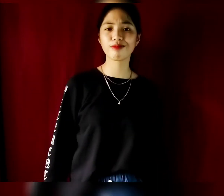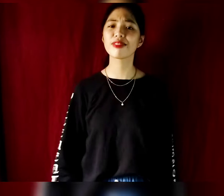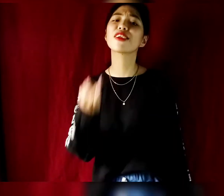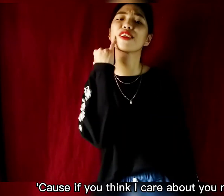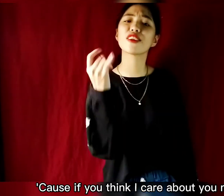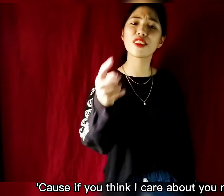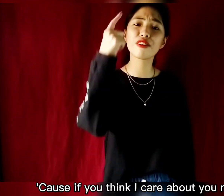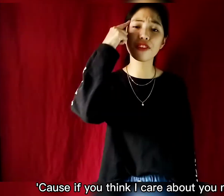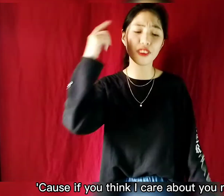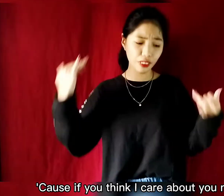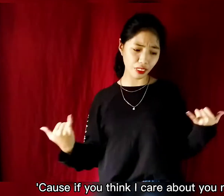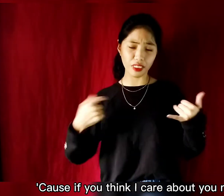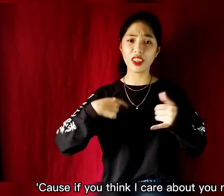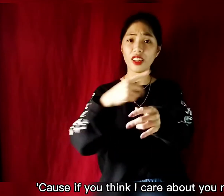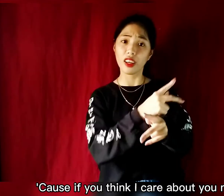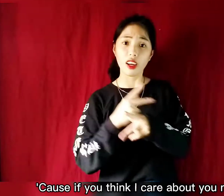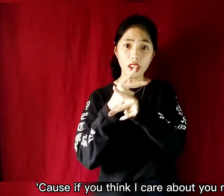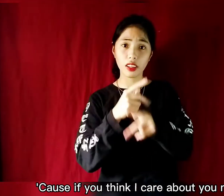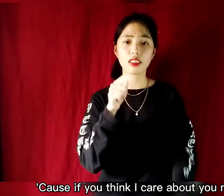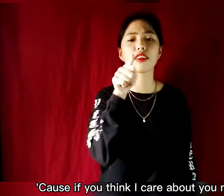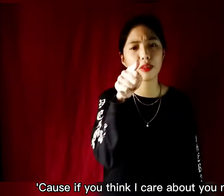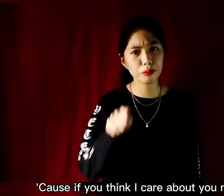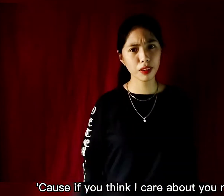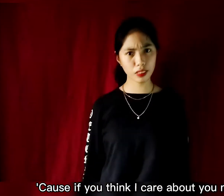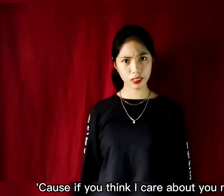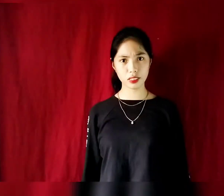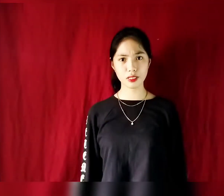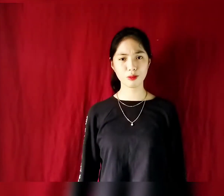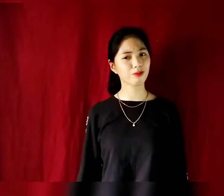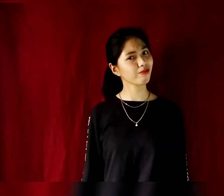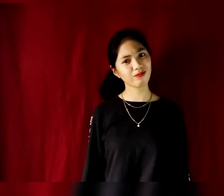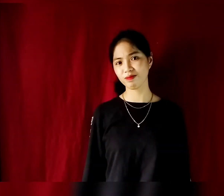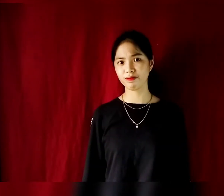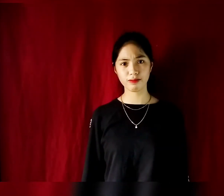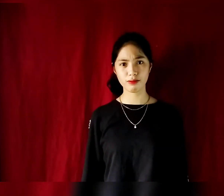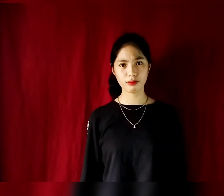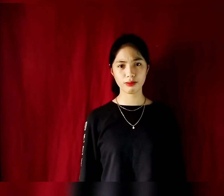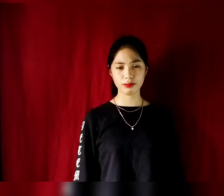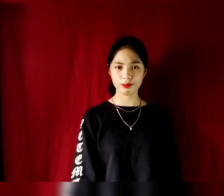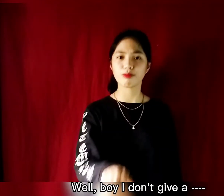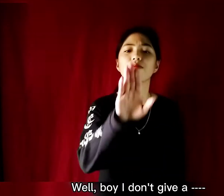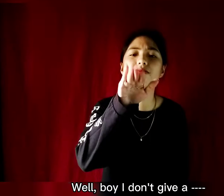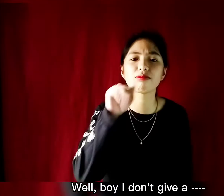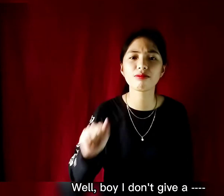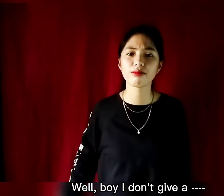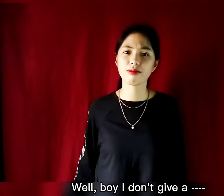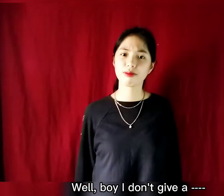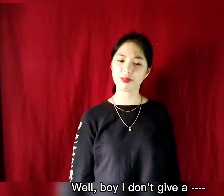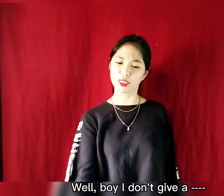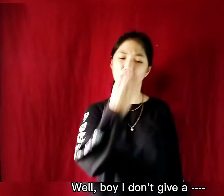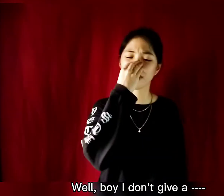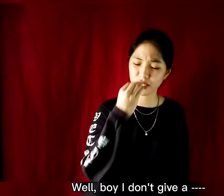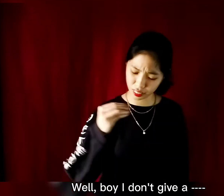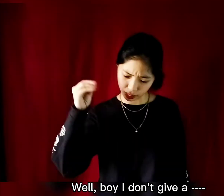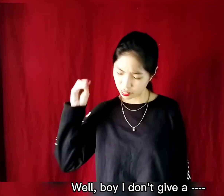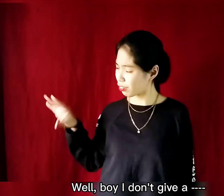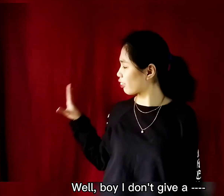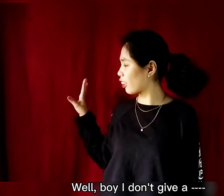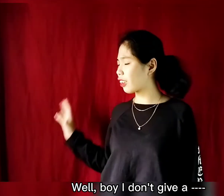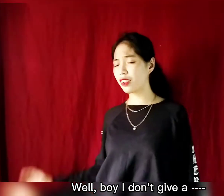Cause if you think I care about you now Well, boy, I'm just don't give up